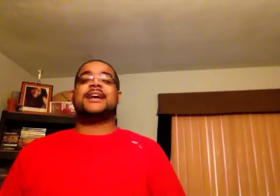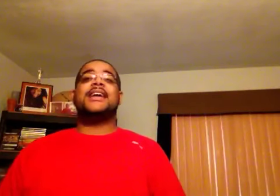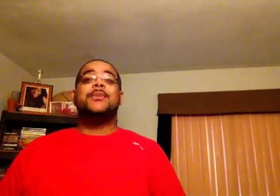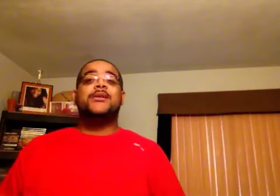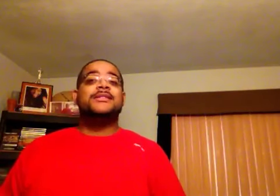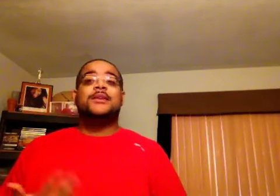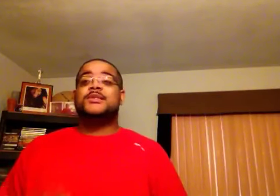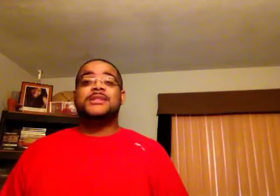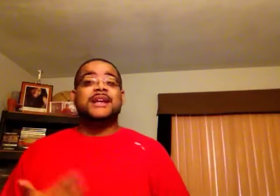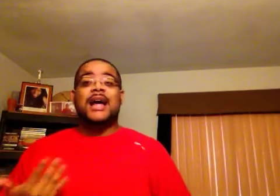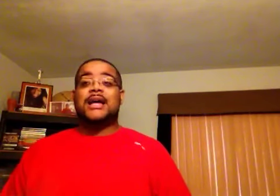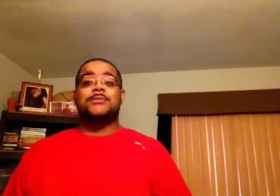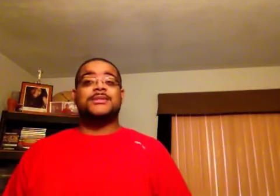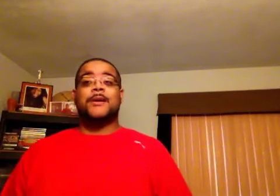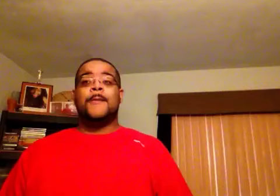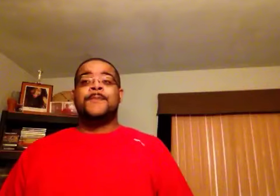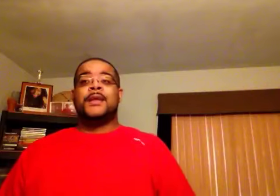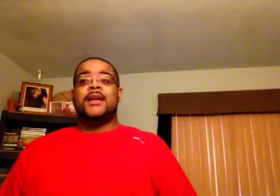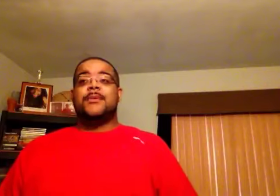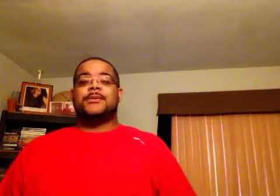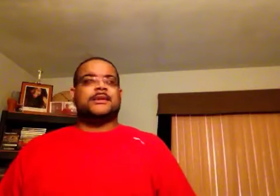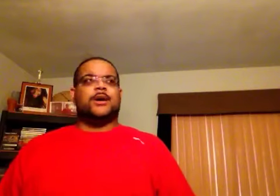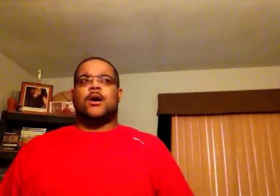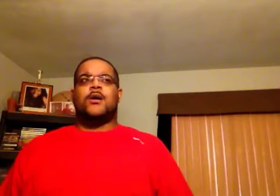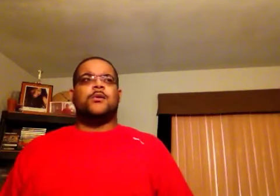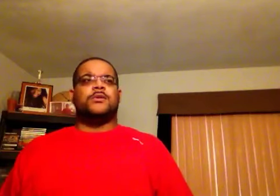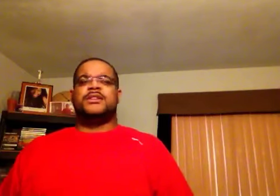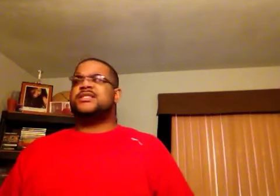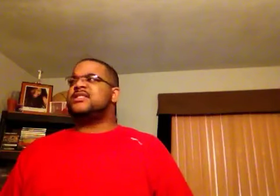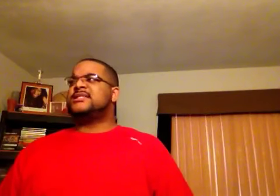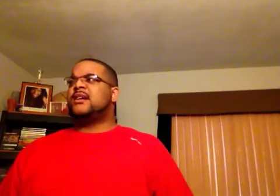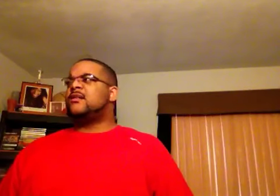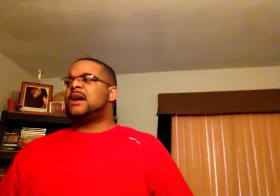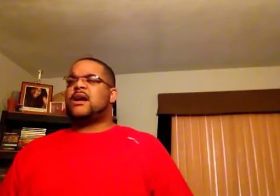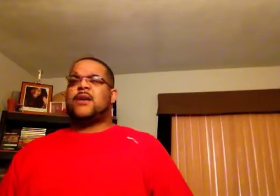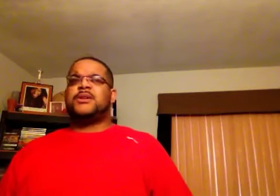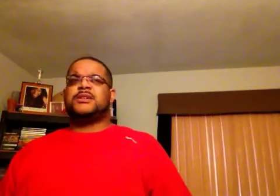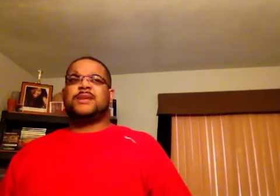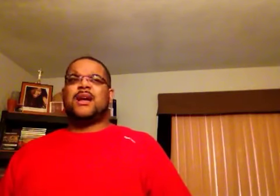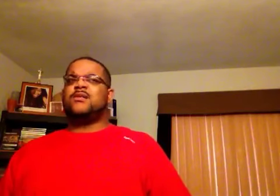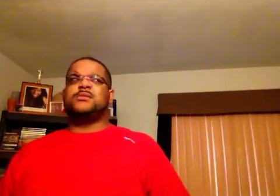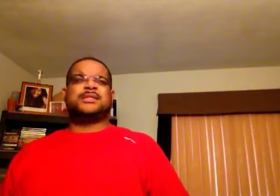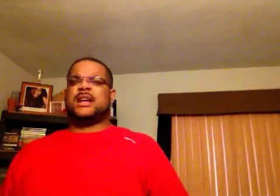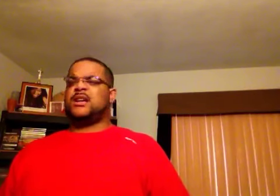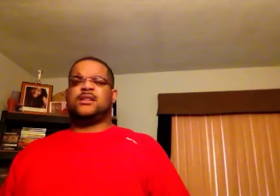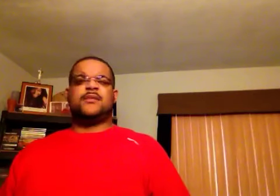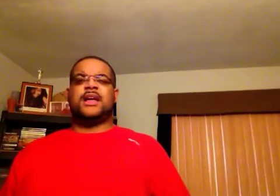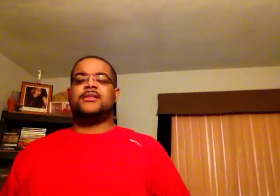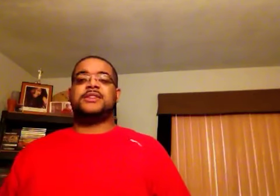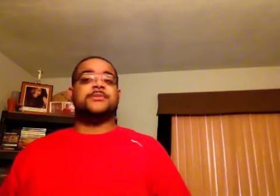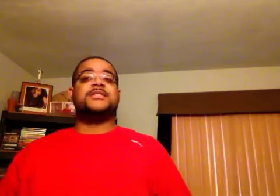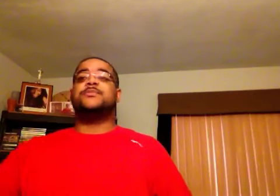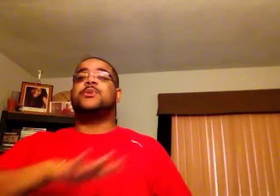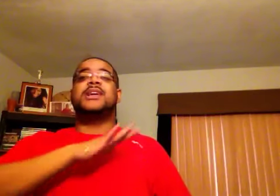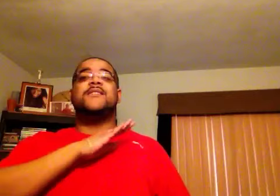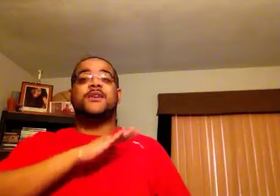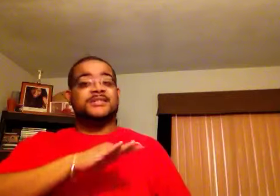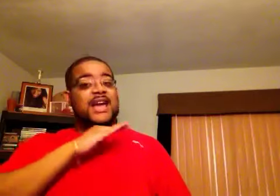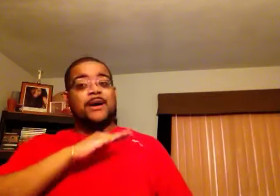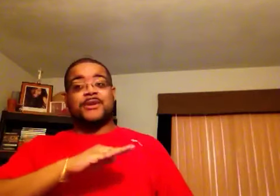I kept hearing the song so many times, because I'm like, oh, did hear the song? I'm like, who's that? They were like, Luke James, when he first came out with